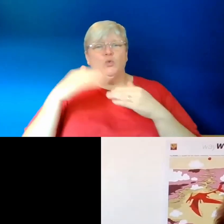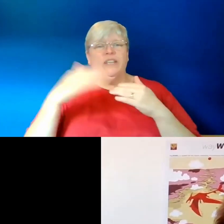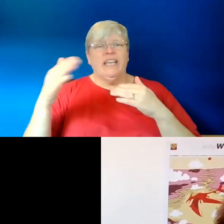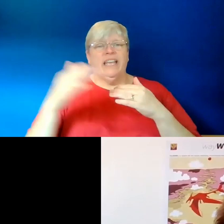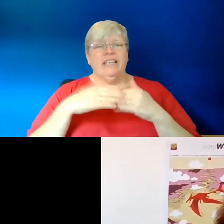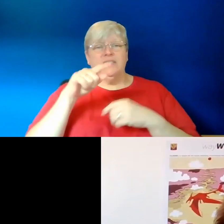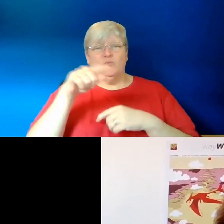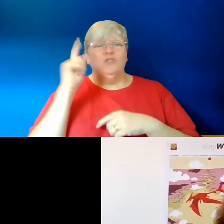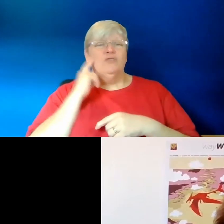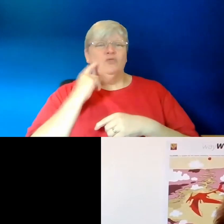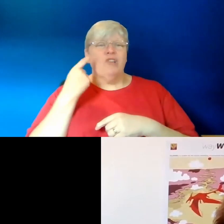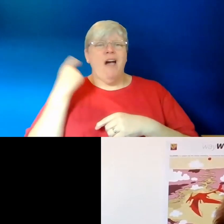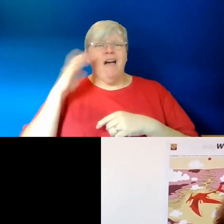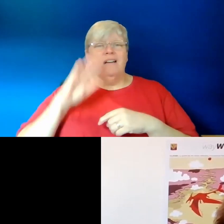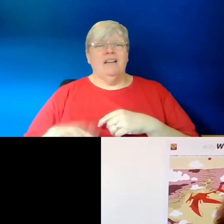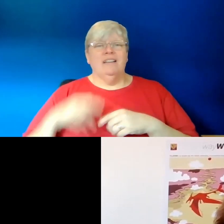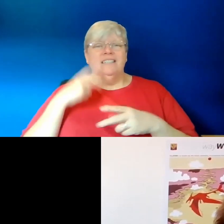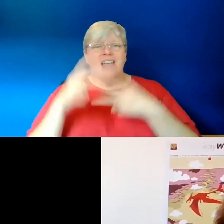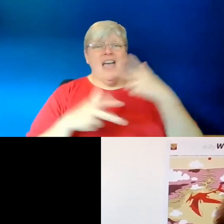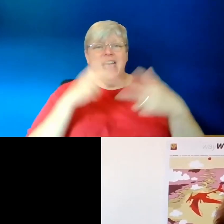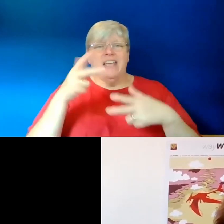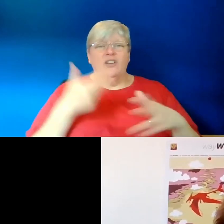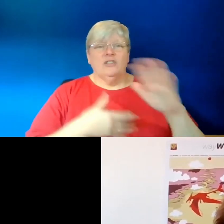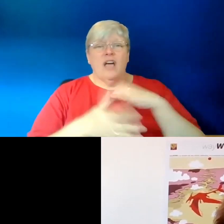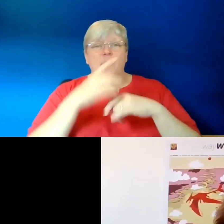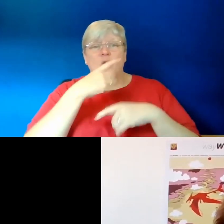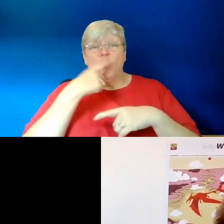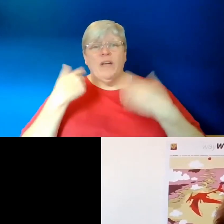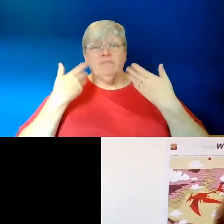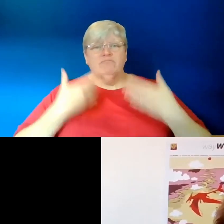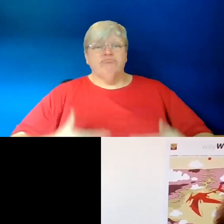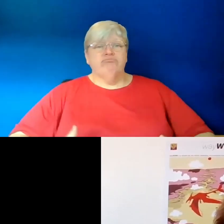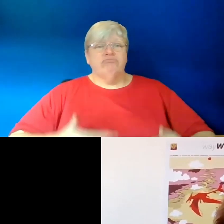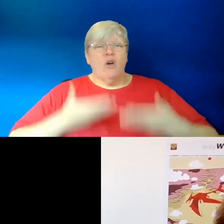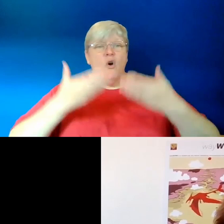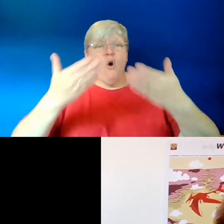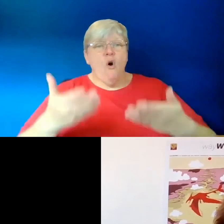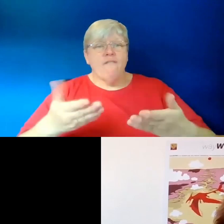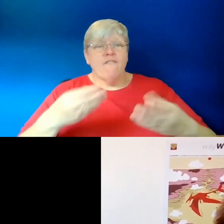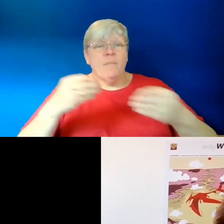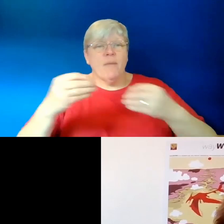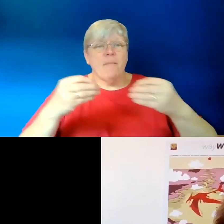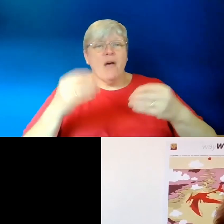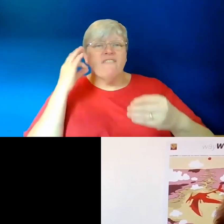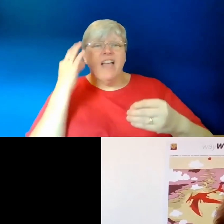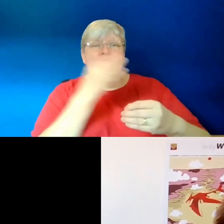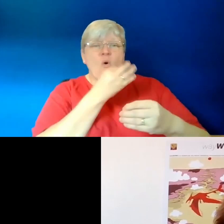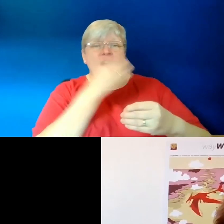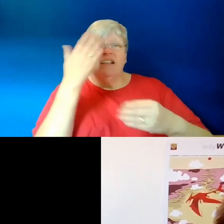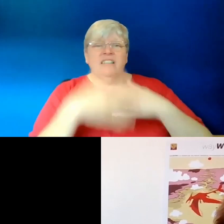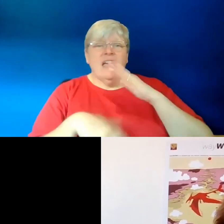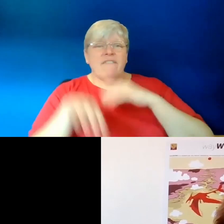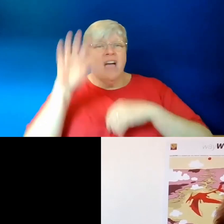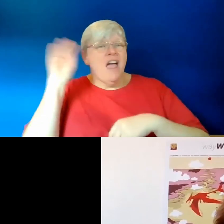she was a girl. 8. She cycled right up in white au-yai, offered paper flowers. 9. She had never